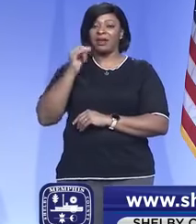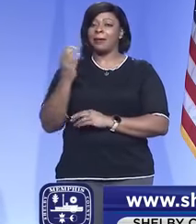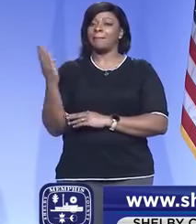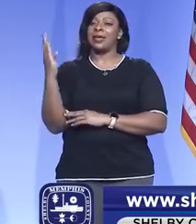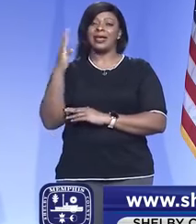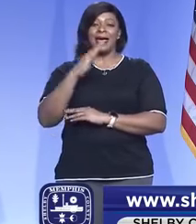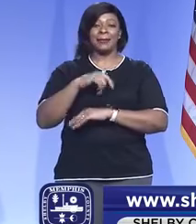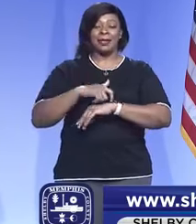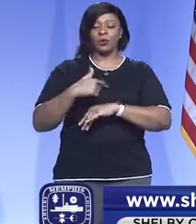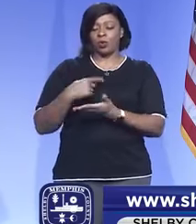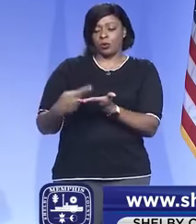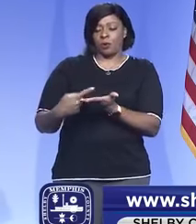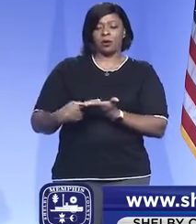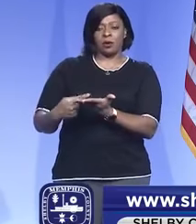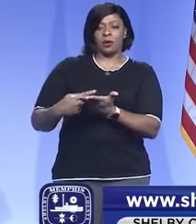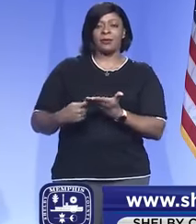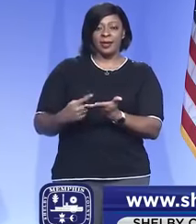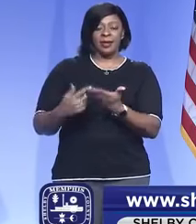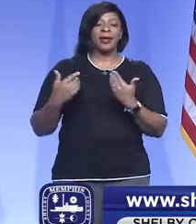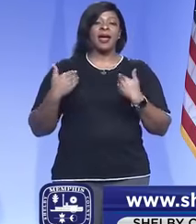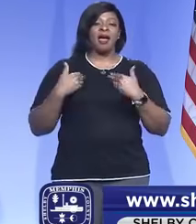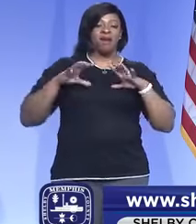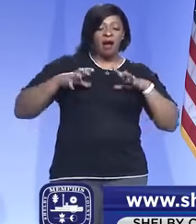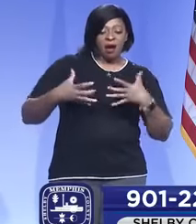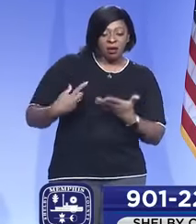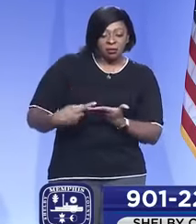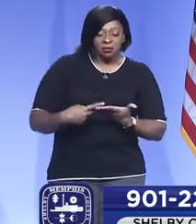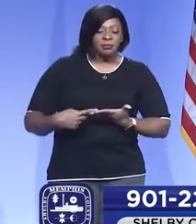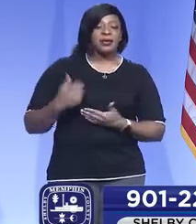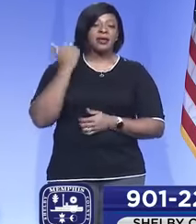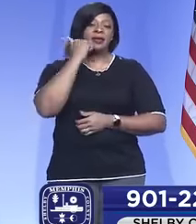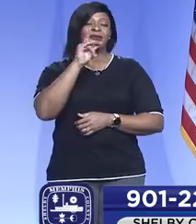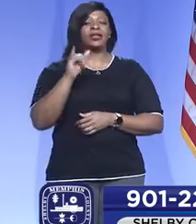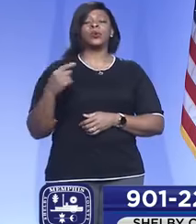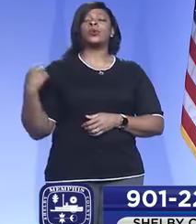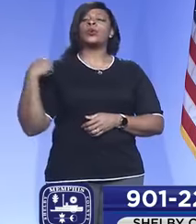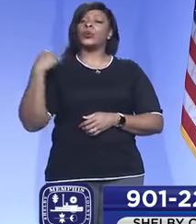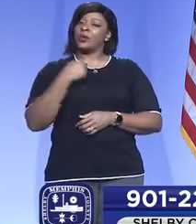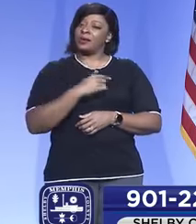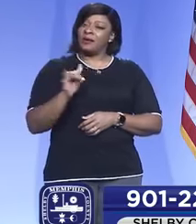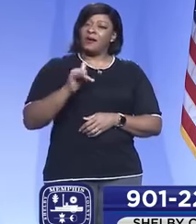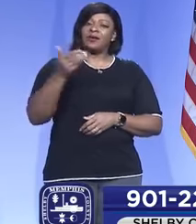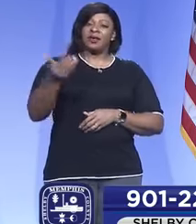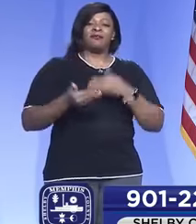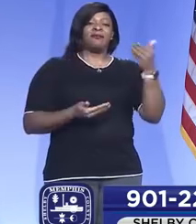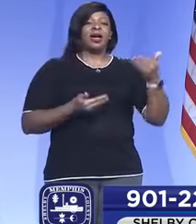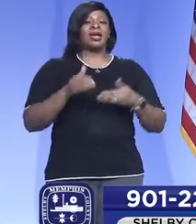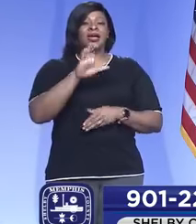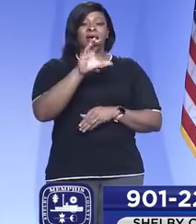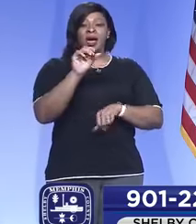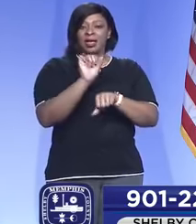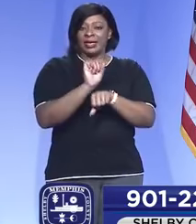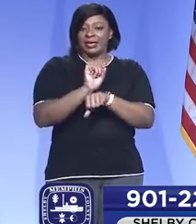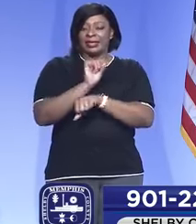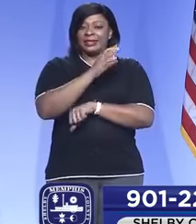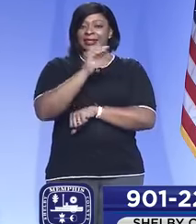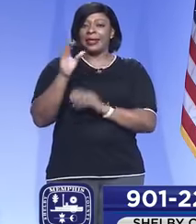day, multiple times a day. So we can talk about the data and have huddles every day. We then also invite colleagues and have